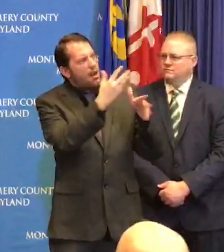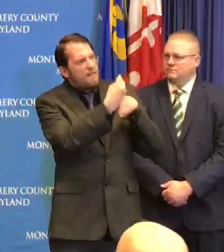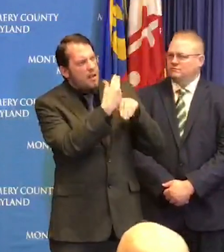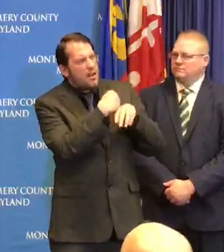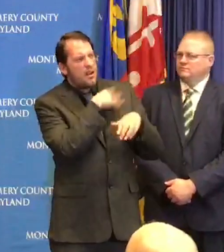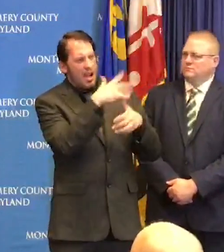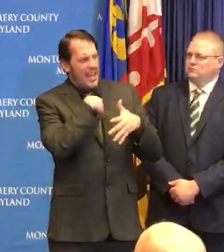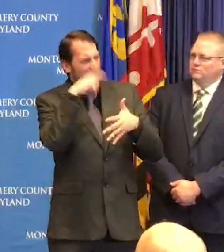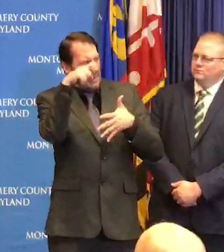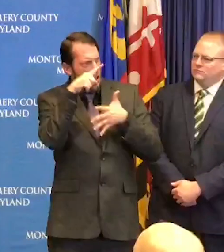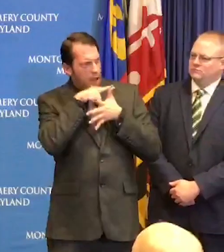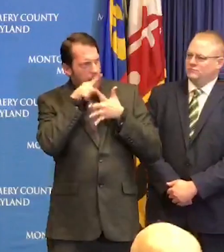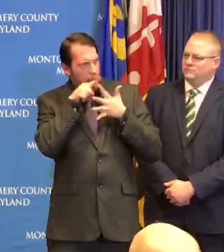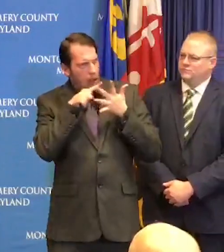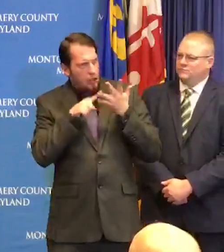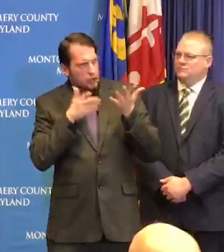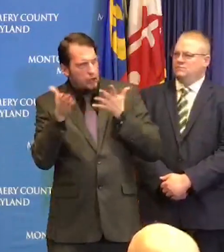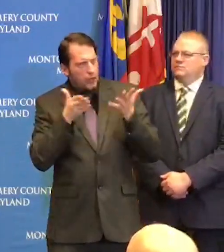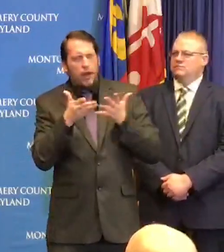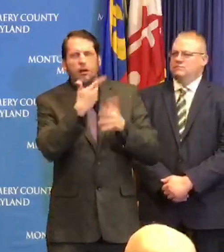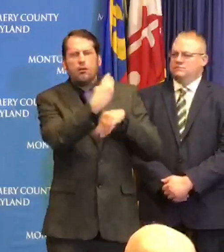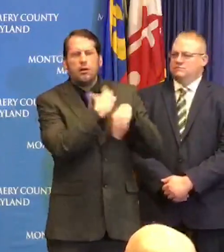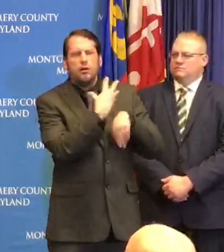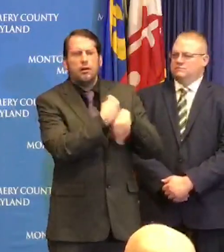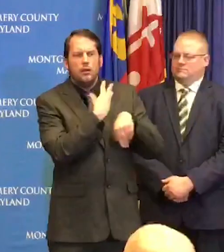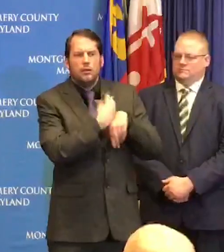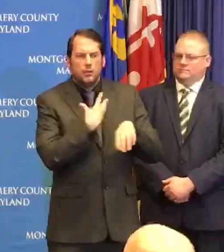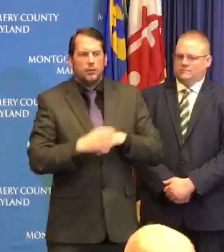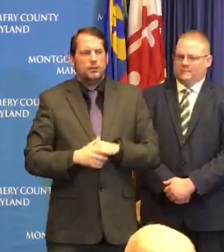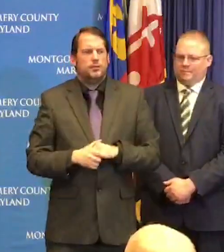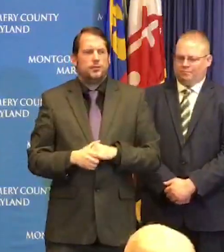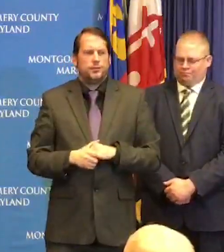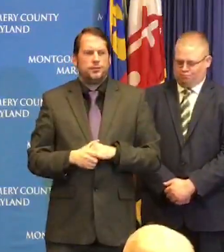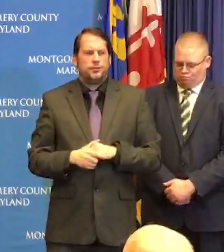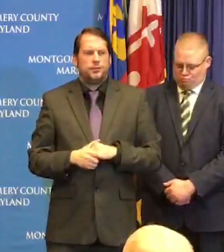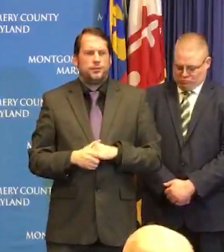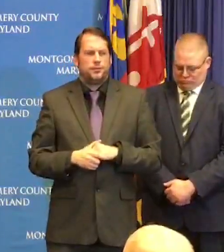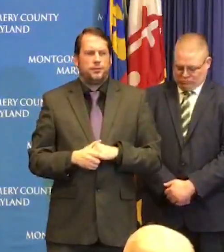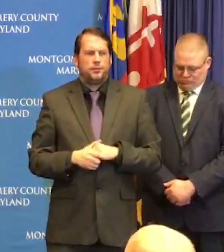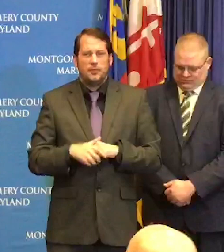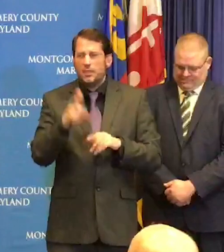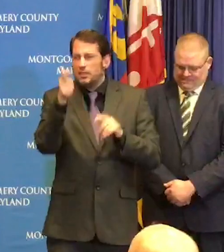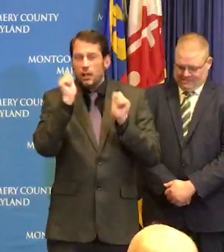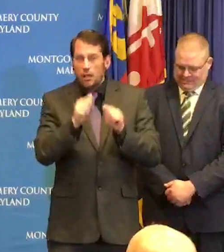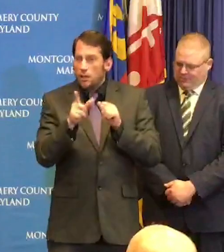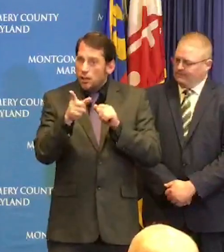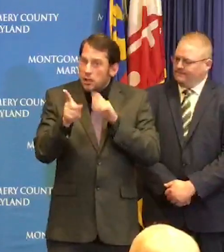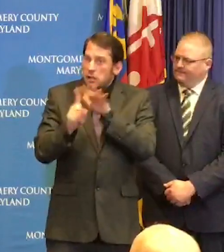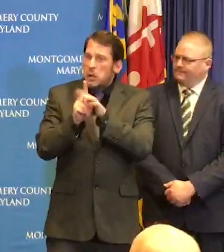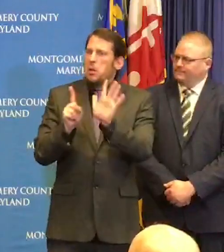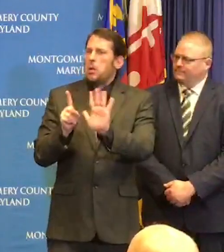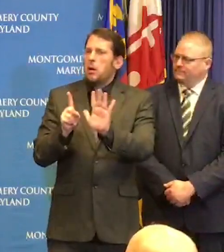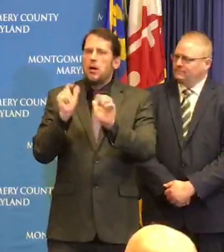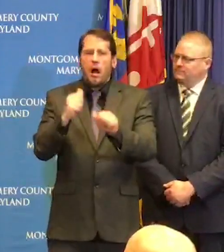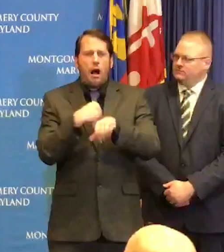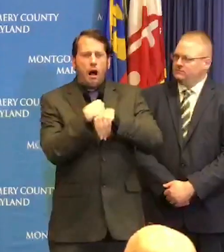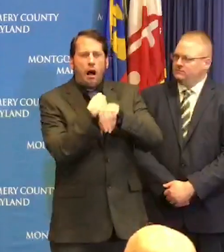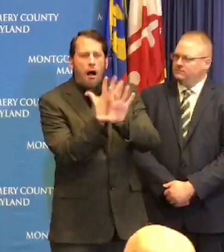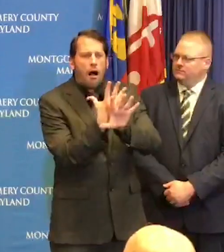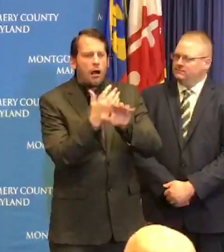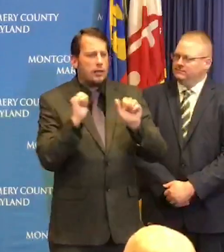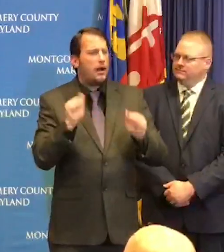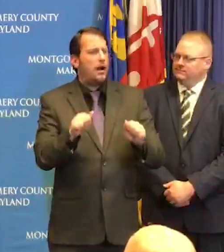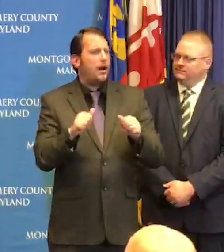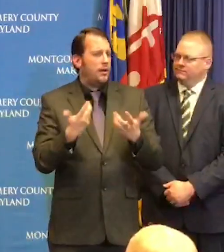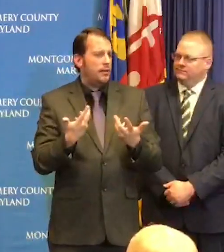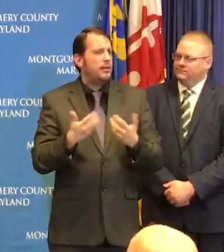strategies such as telemedicine to be able to provide outreach to their clients without having them to have to come in we also are